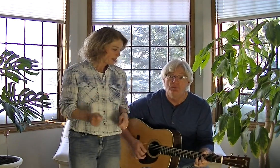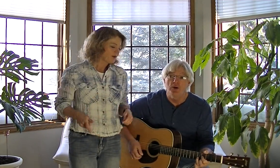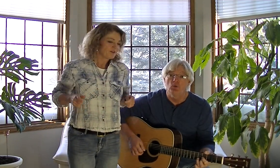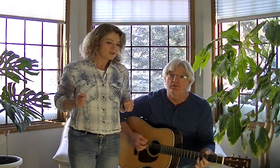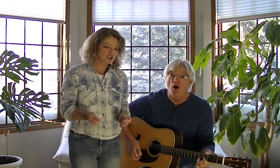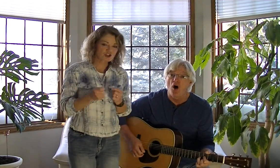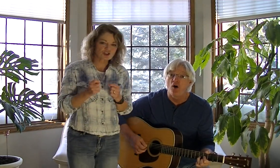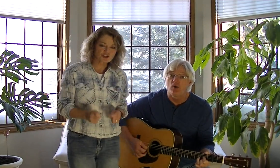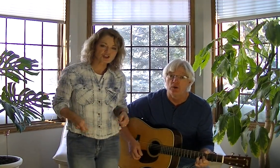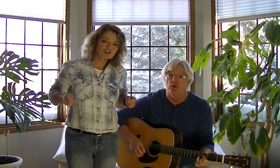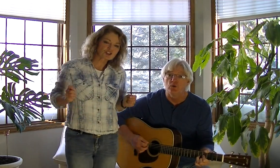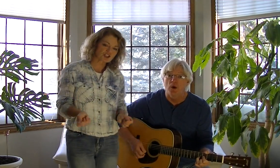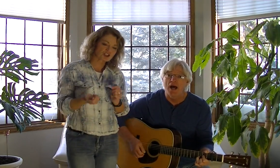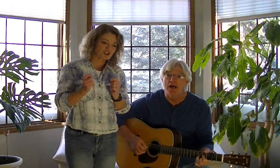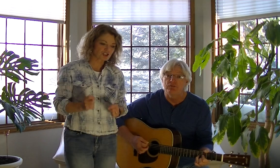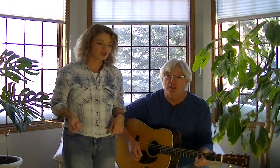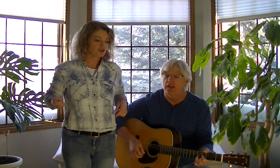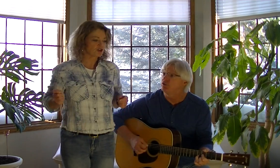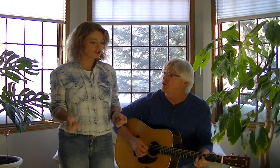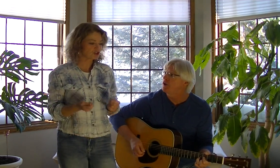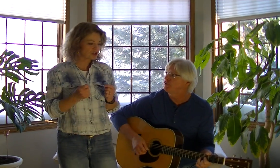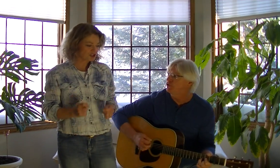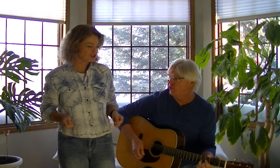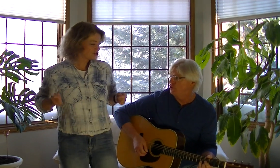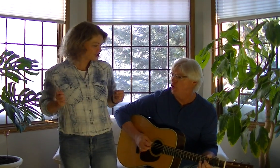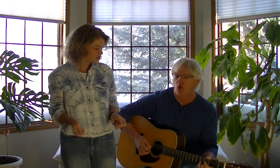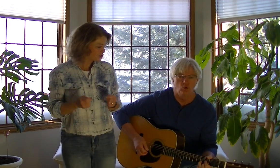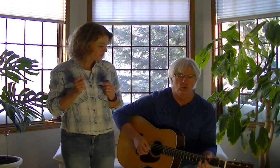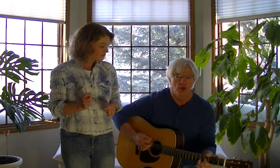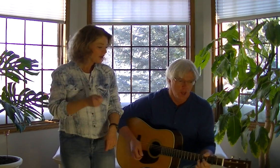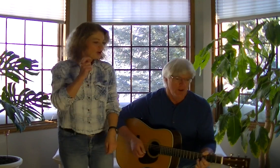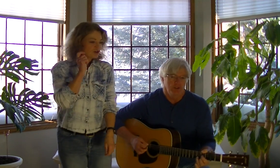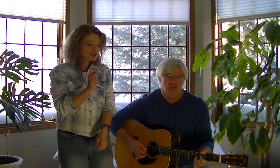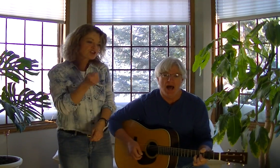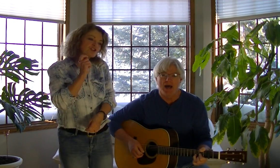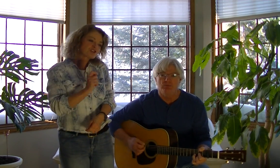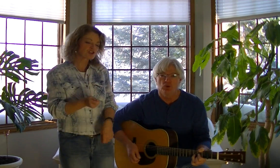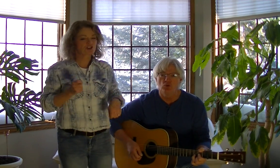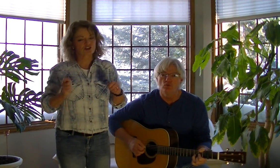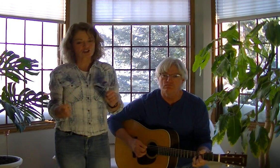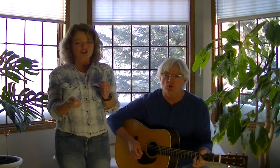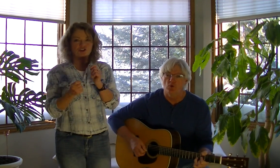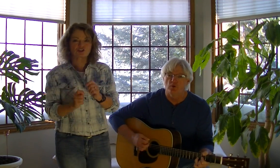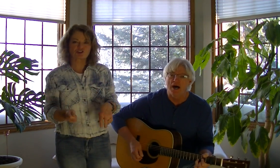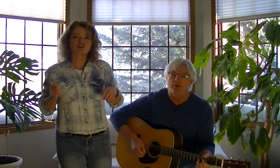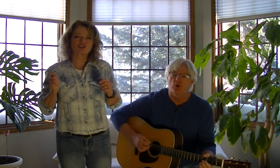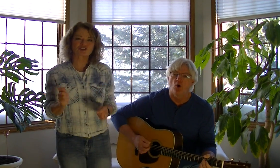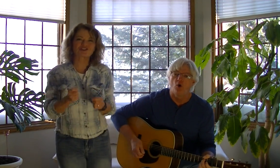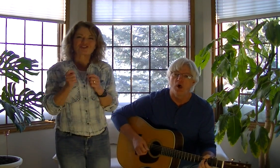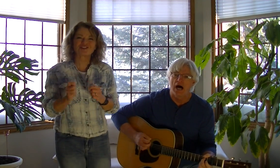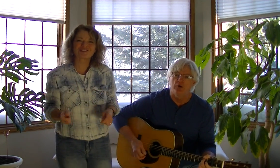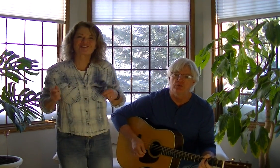But when fall arrives and starts to turn cold, it's time to move out the whole household.